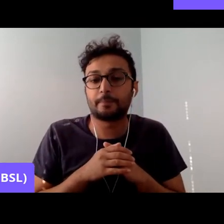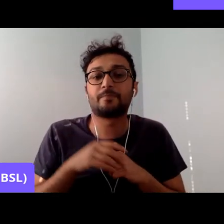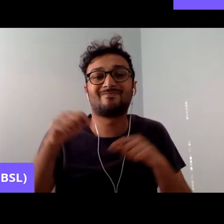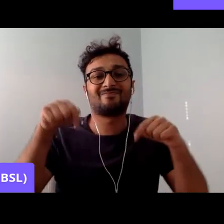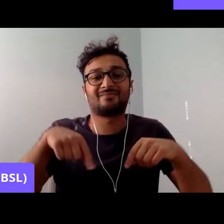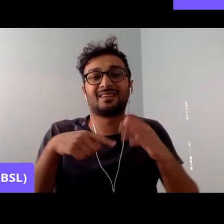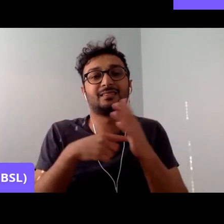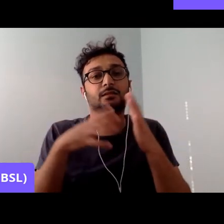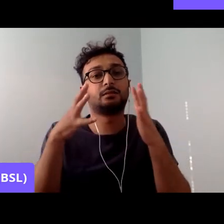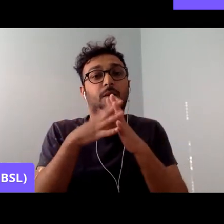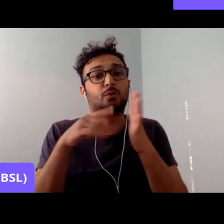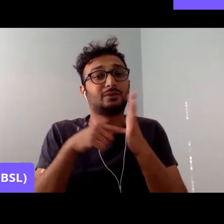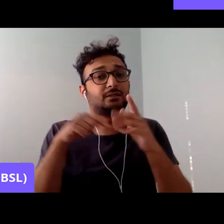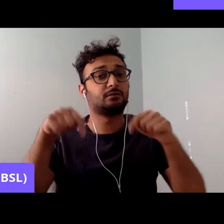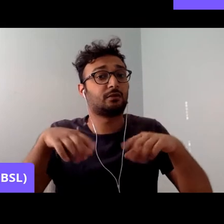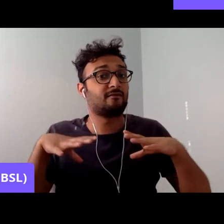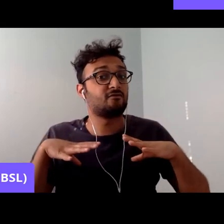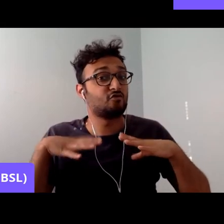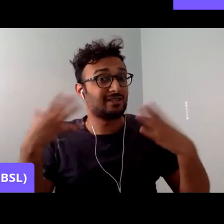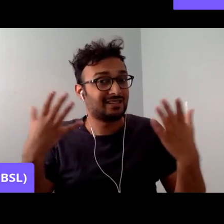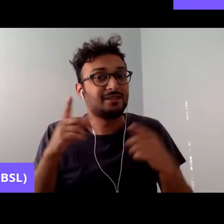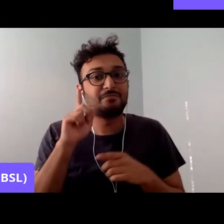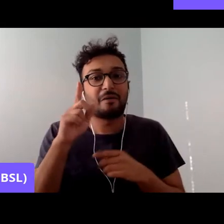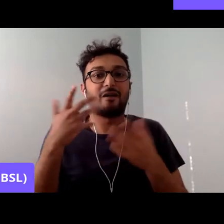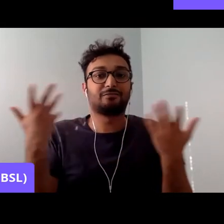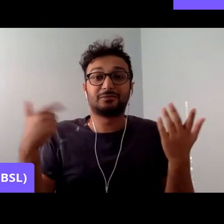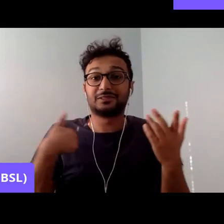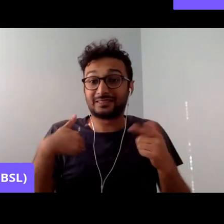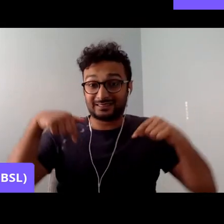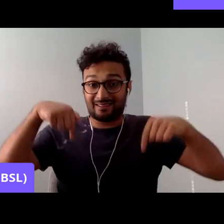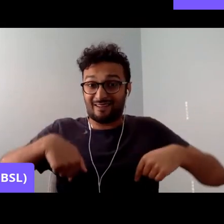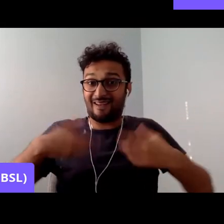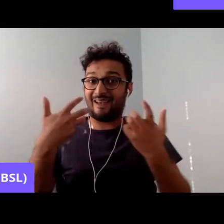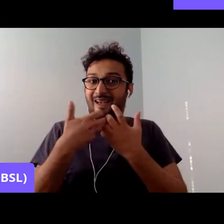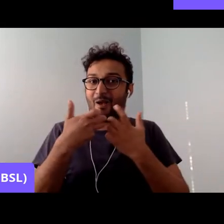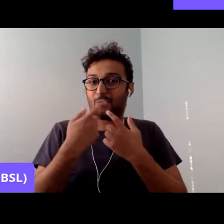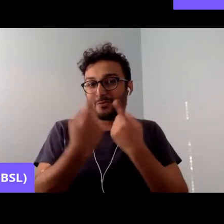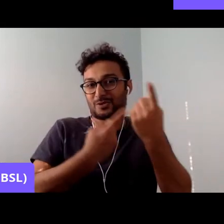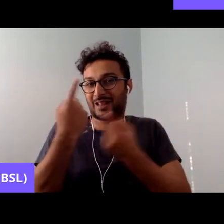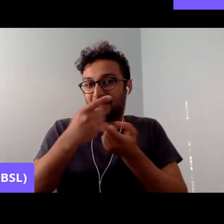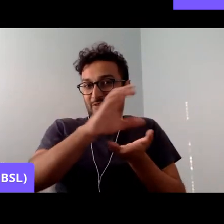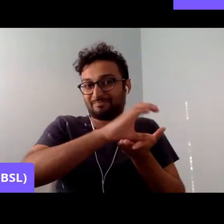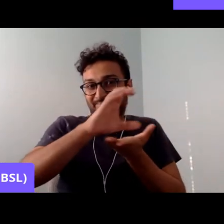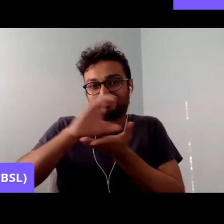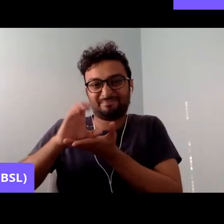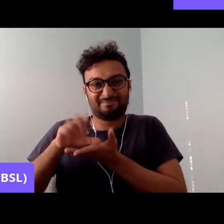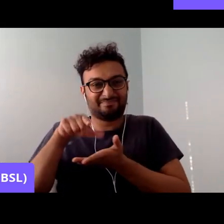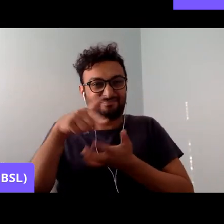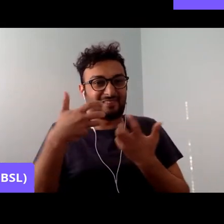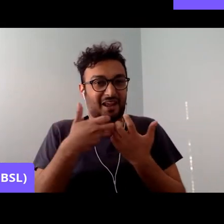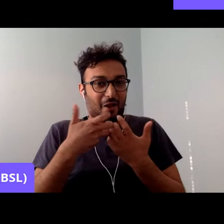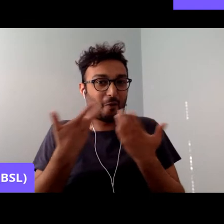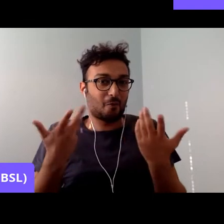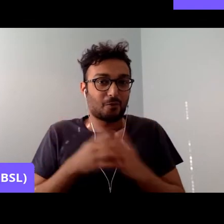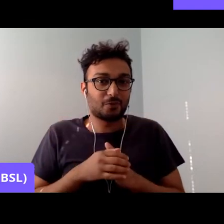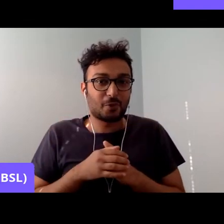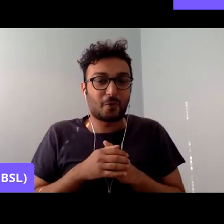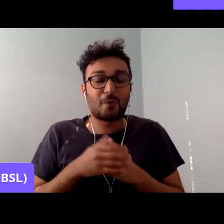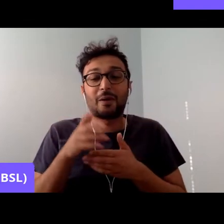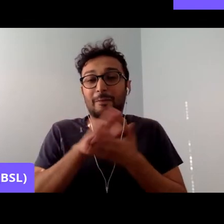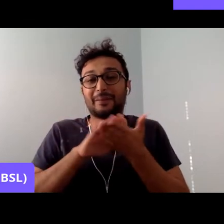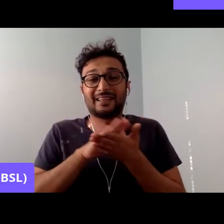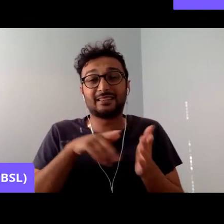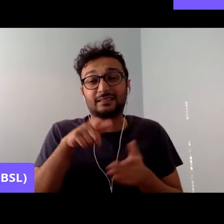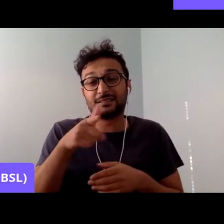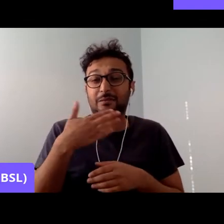free for all, but it is only made possible by your contributions and the contributions of our supporters. If you are able to please consider